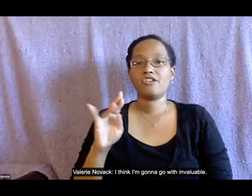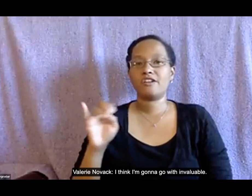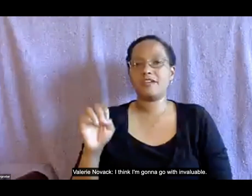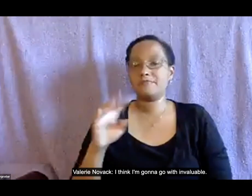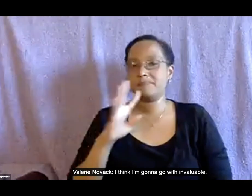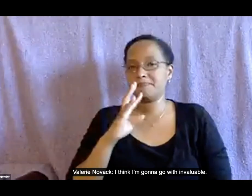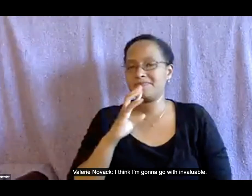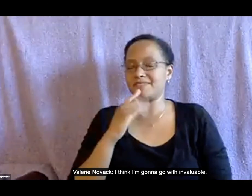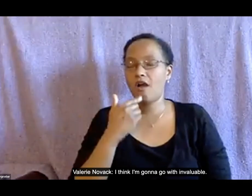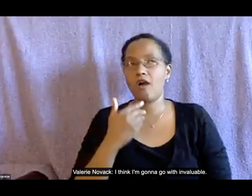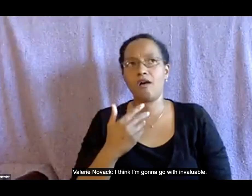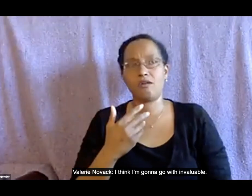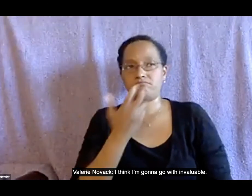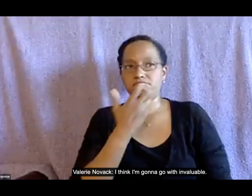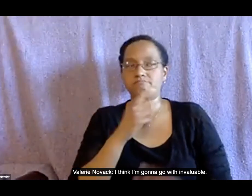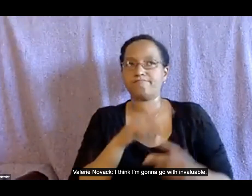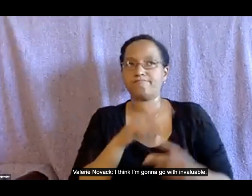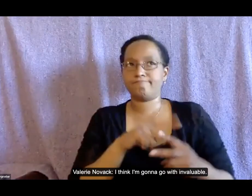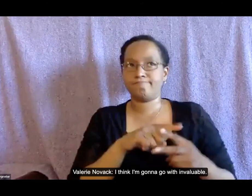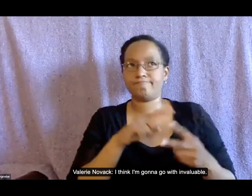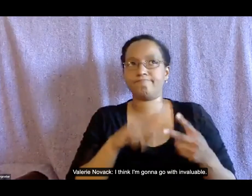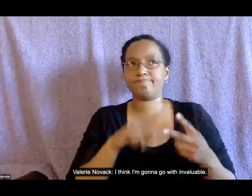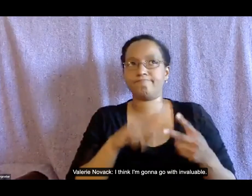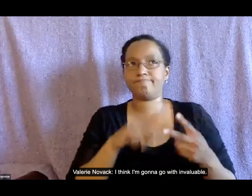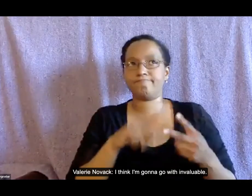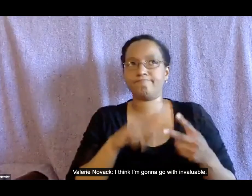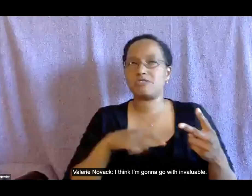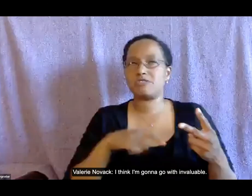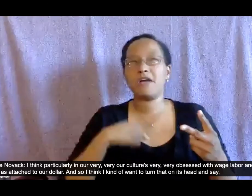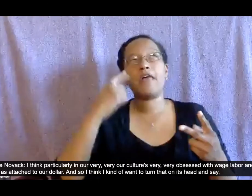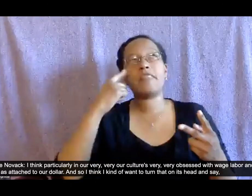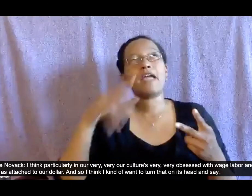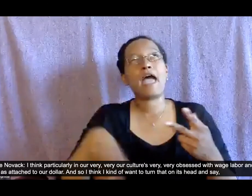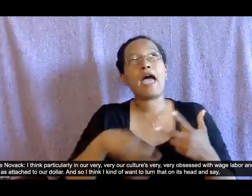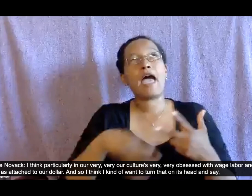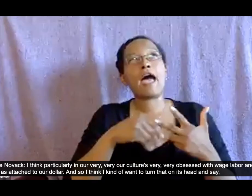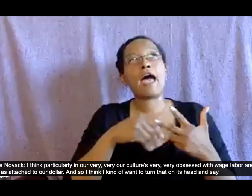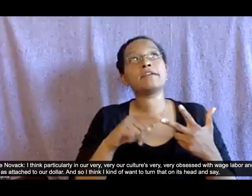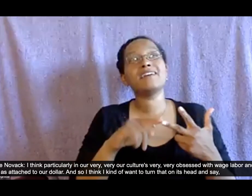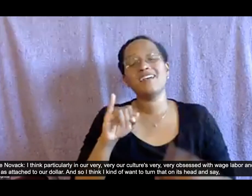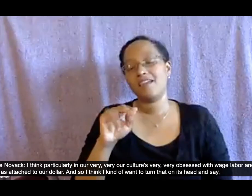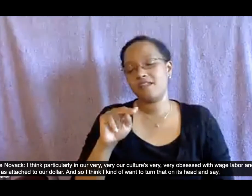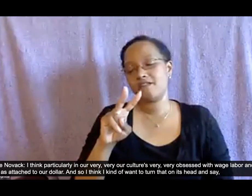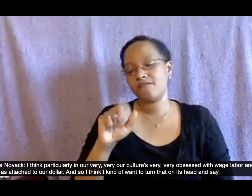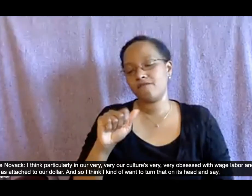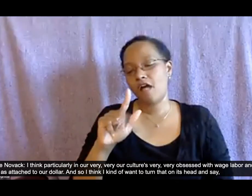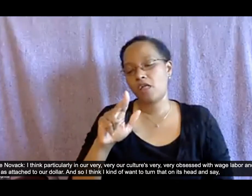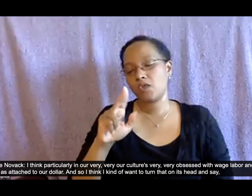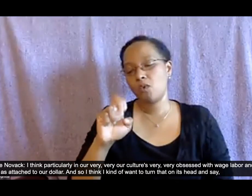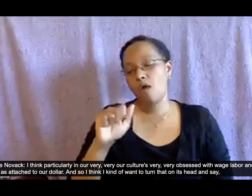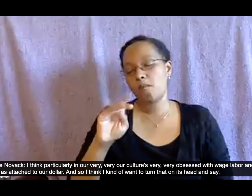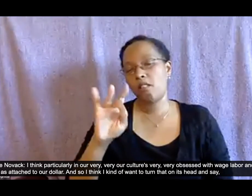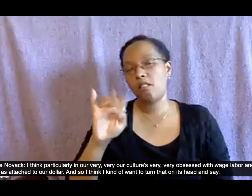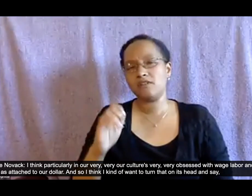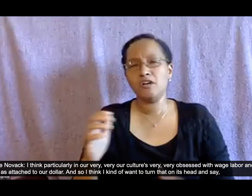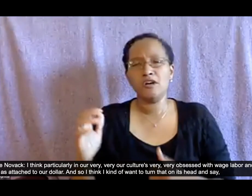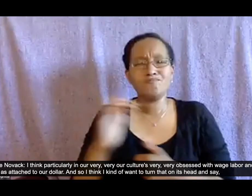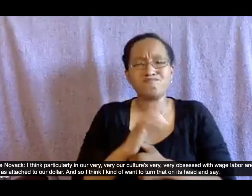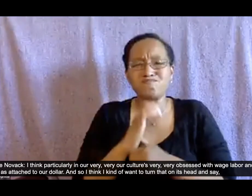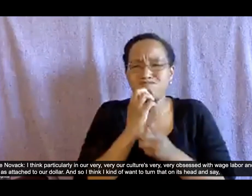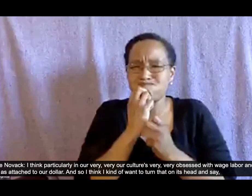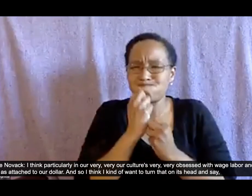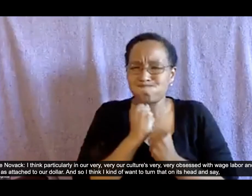with uh invaluable um i think particularly in our very very